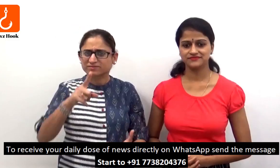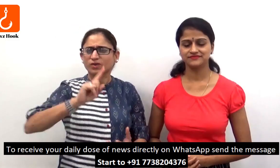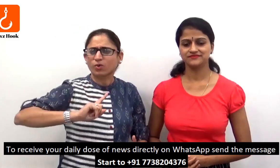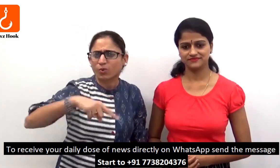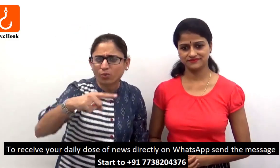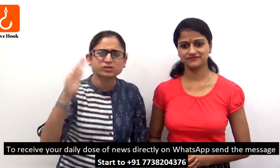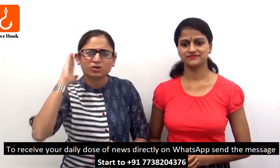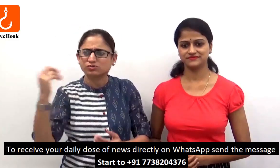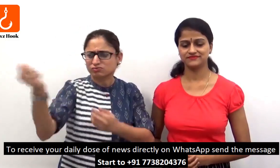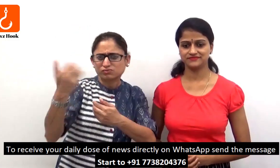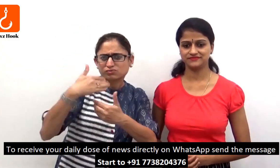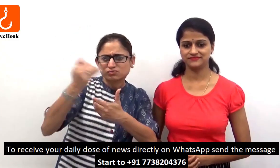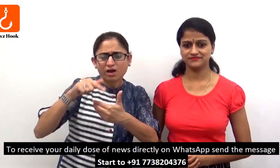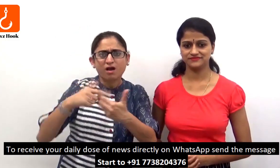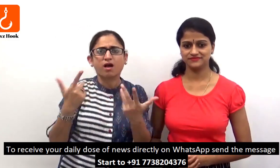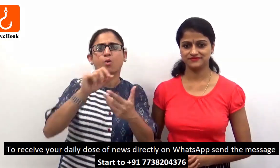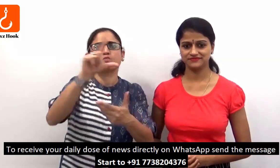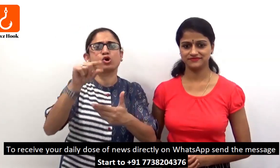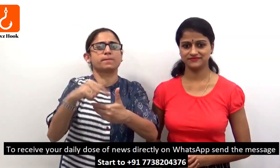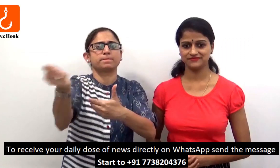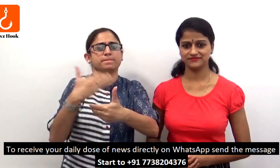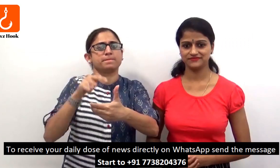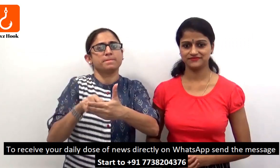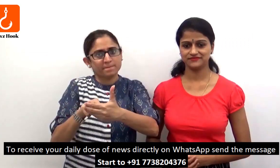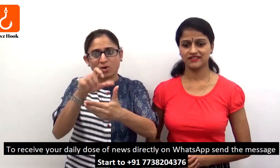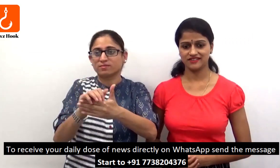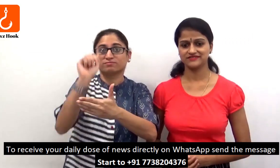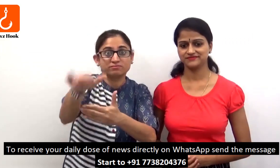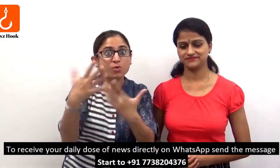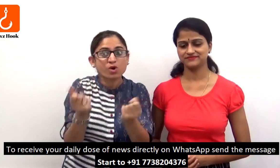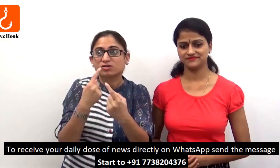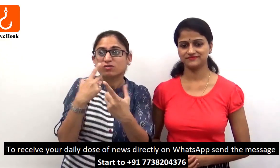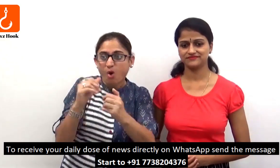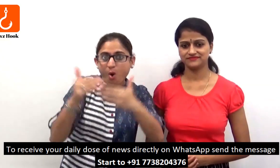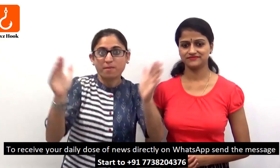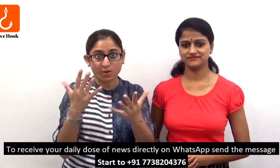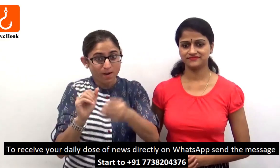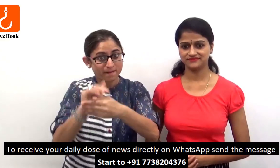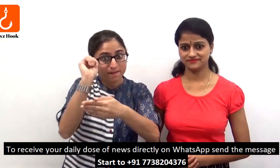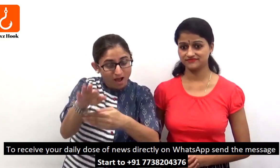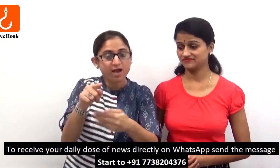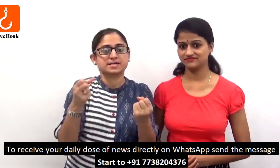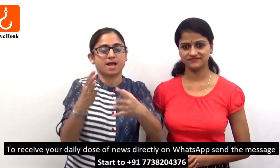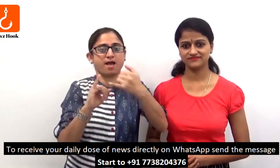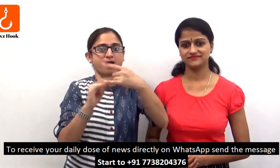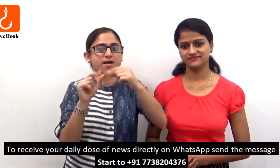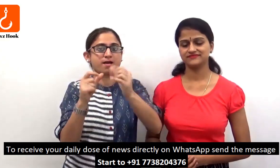To receive your daily dose of news directly on WhatsApp send the message start to plus nine one seven seven three eight two